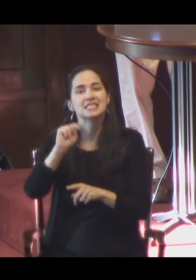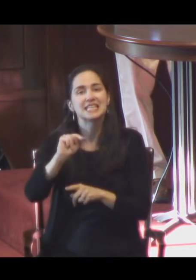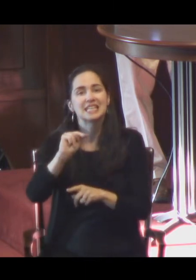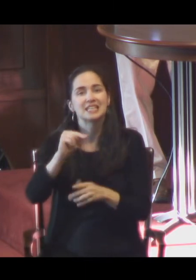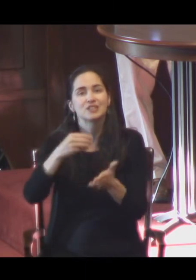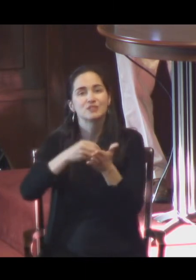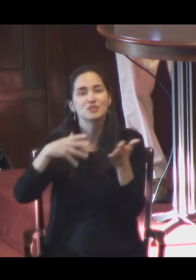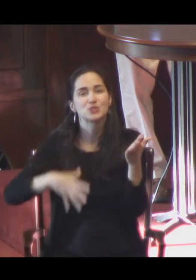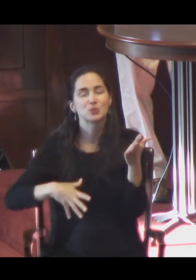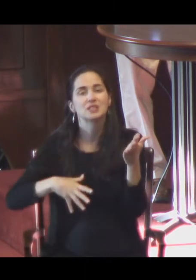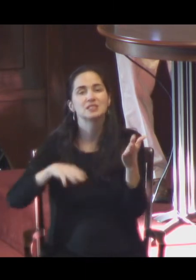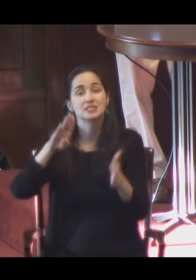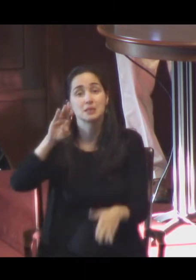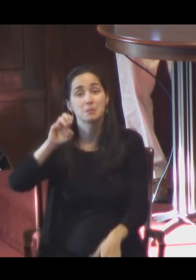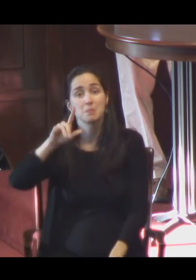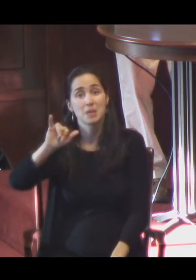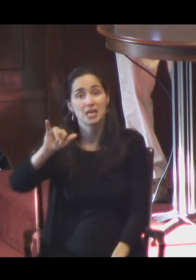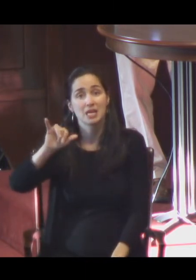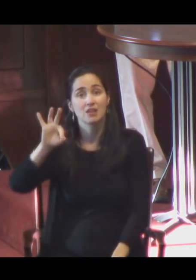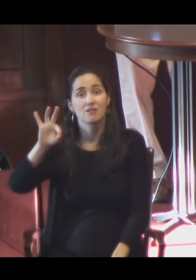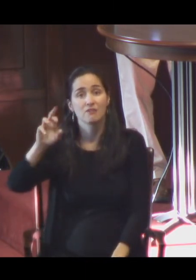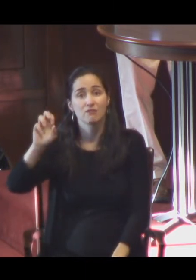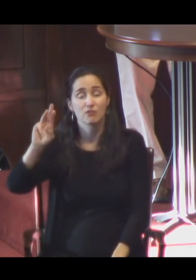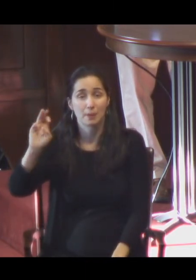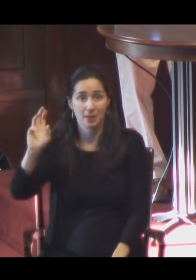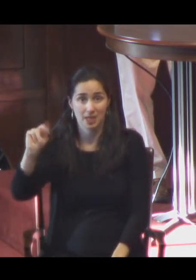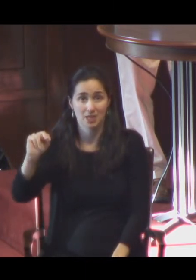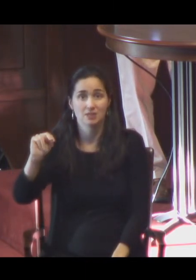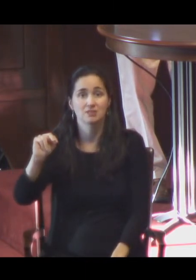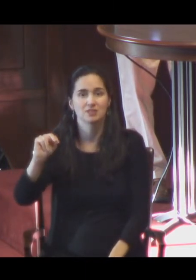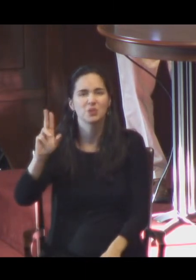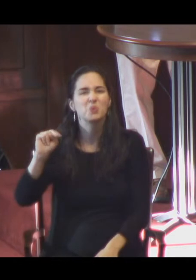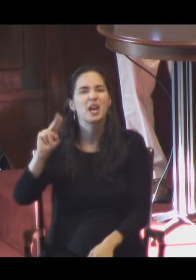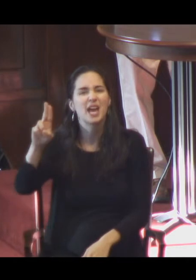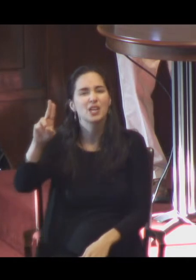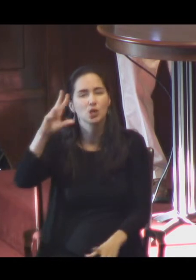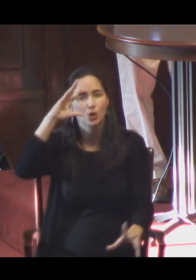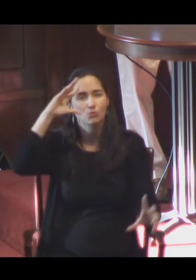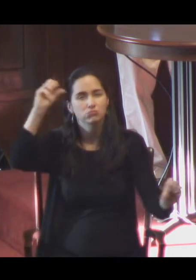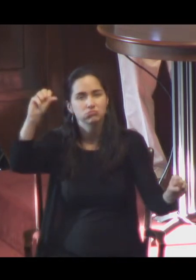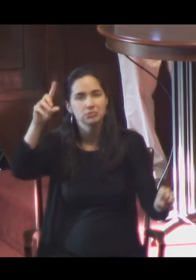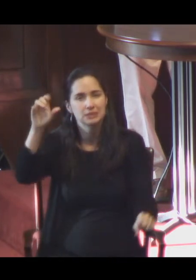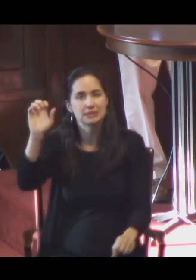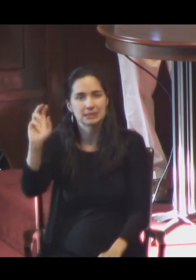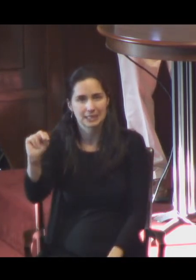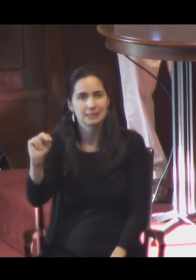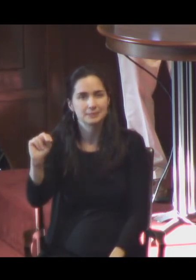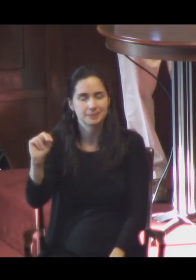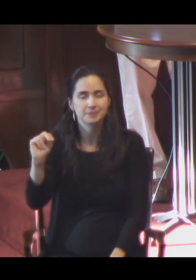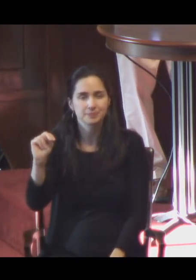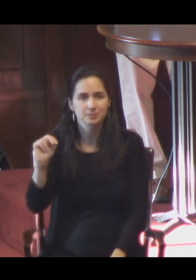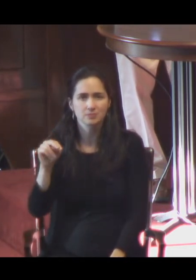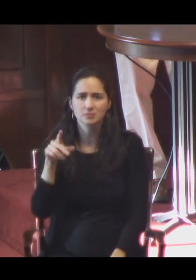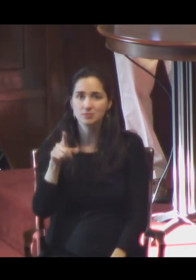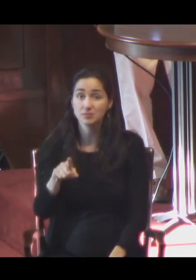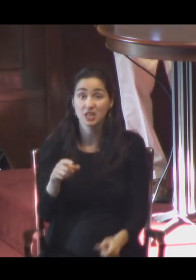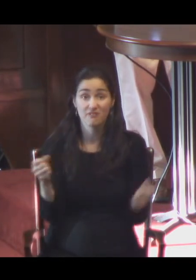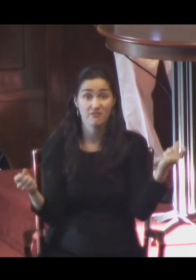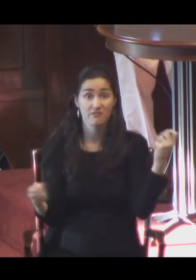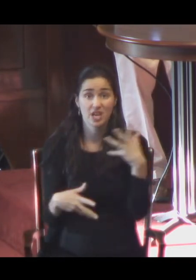African-American woman of great dignity. A great leader in this Boston community. But she's a woman without fear. And she's in